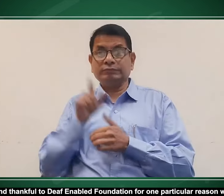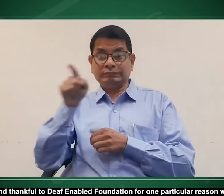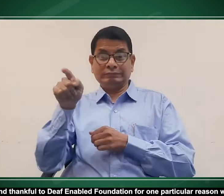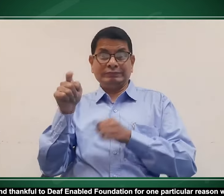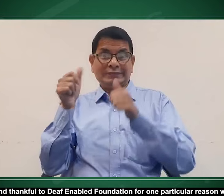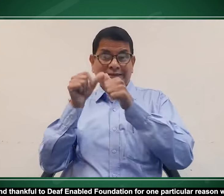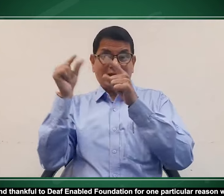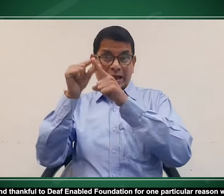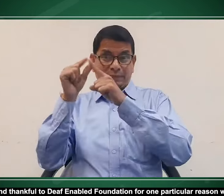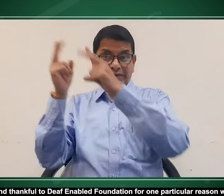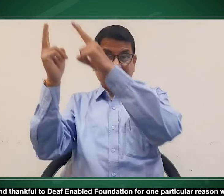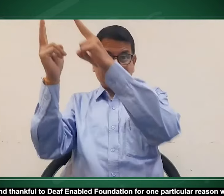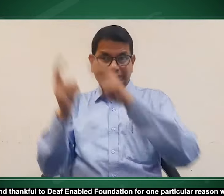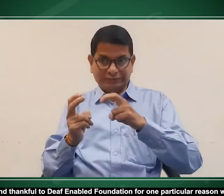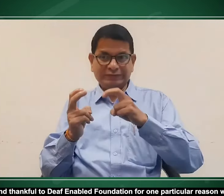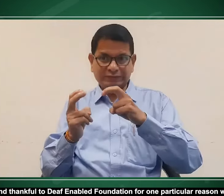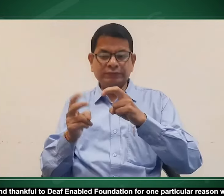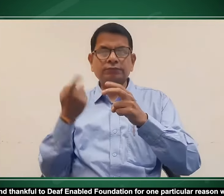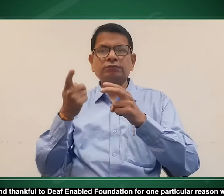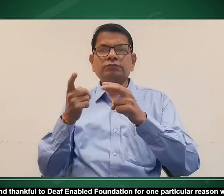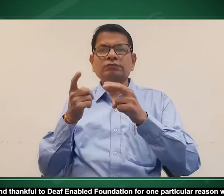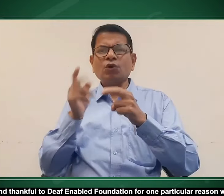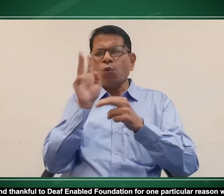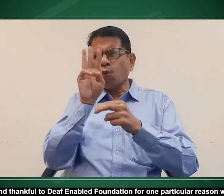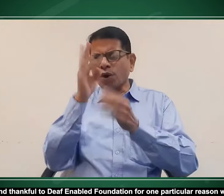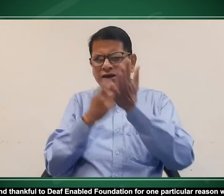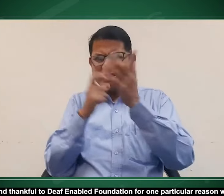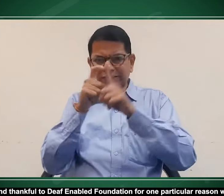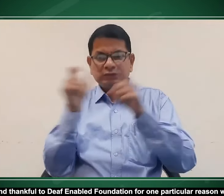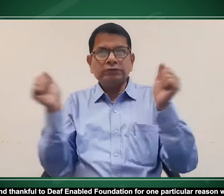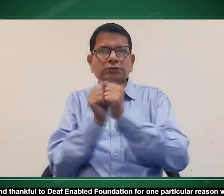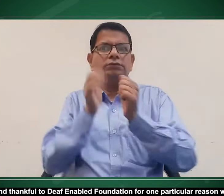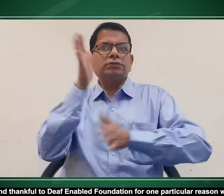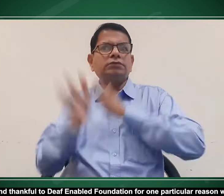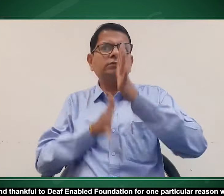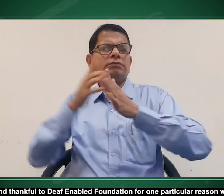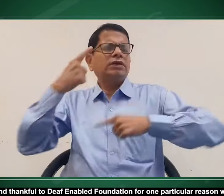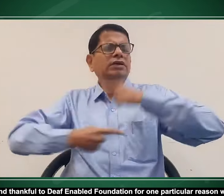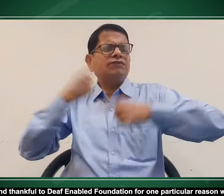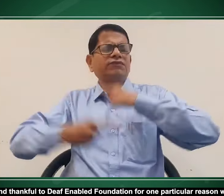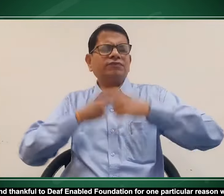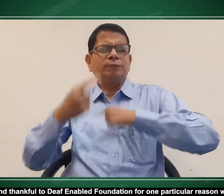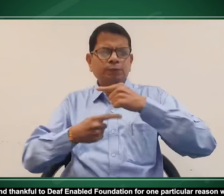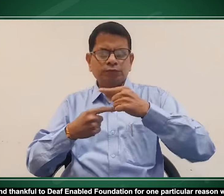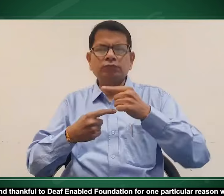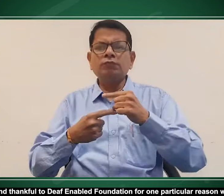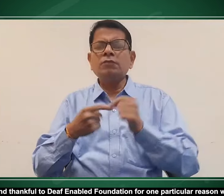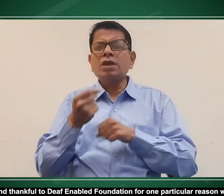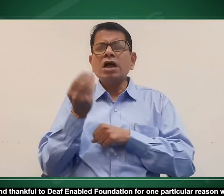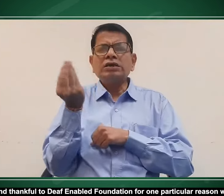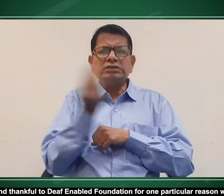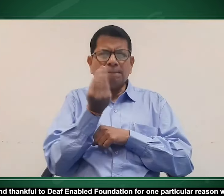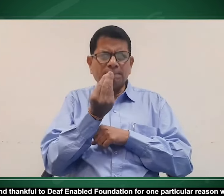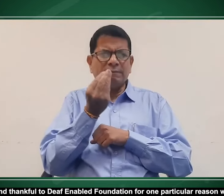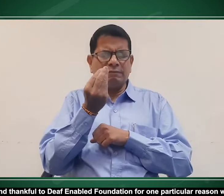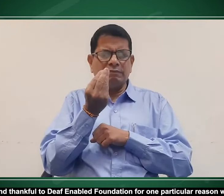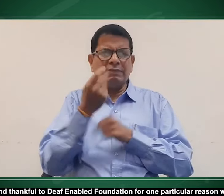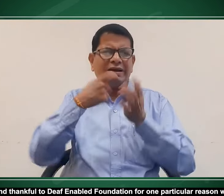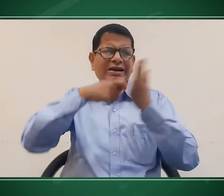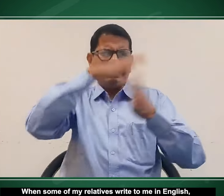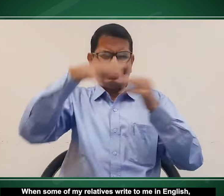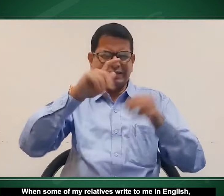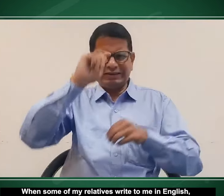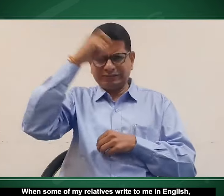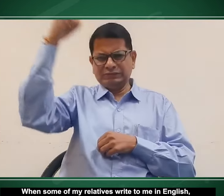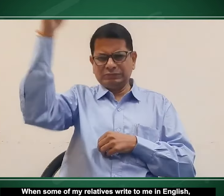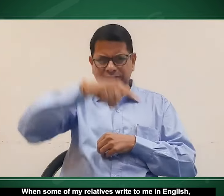creating a downloadable app focusing on english vocabulary with the meaning and expression in indian sign language when of my some